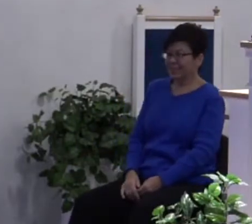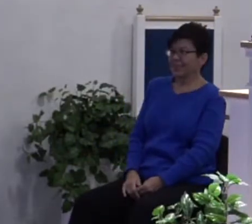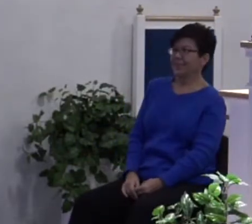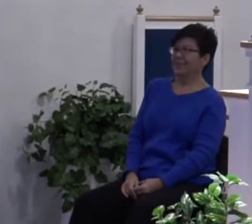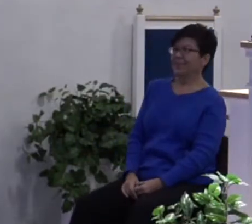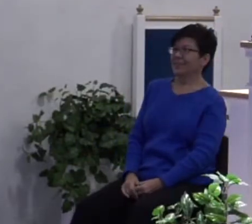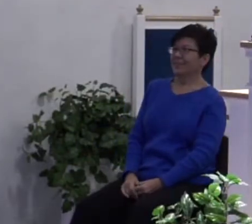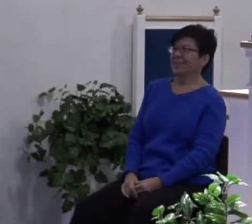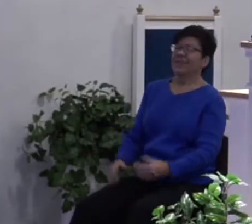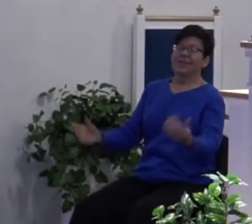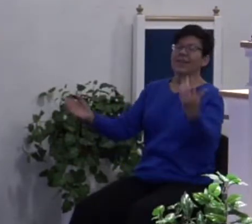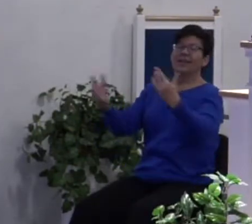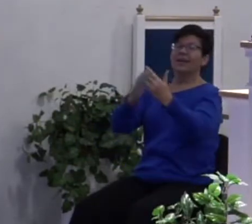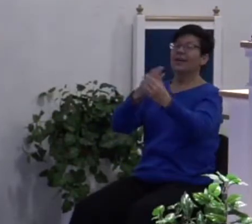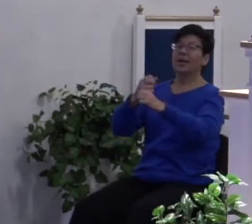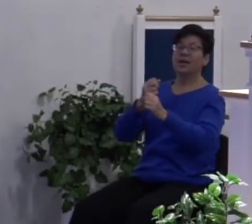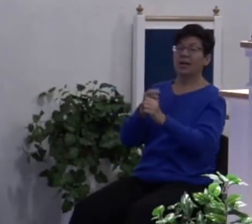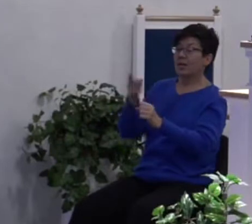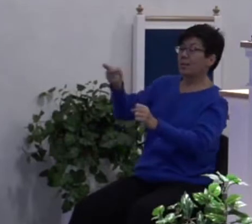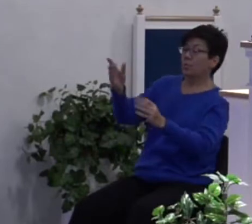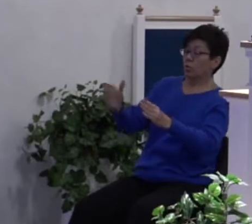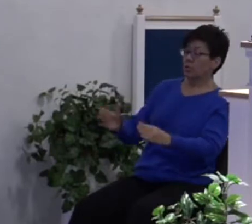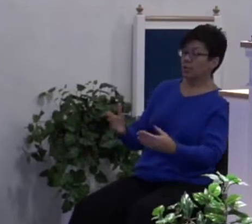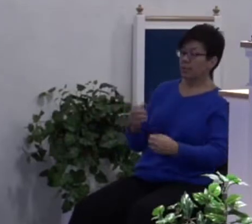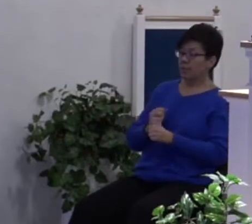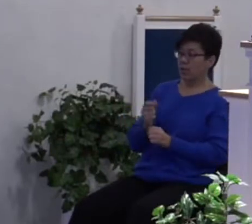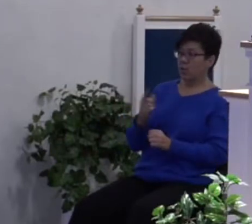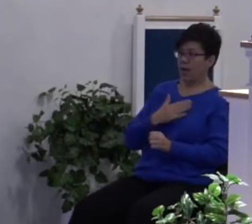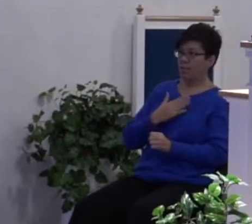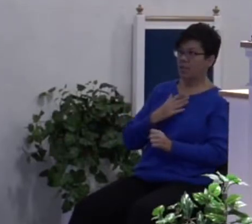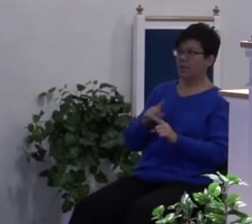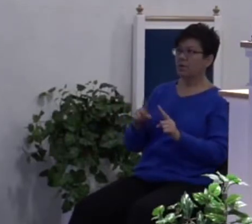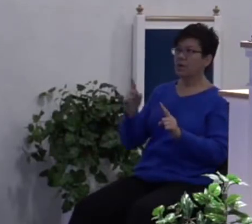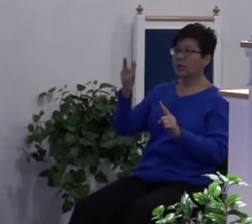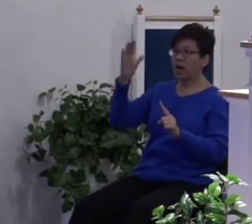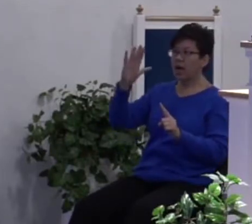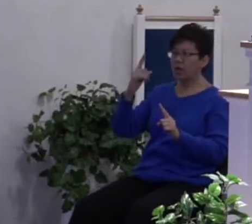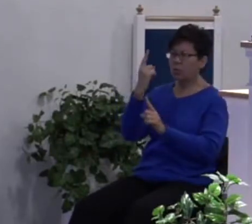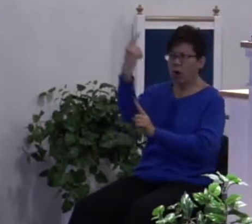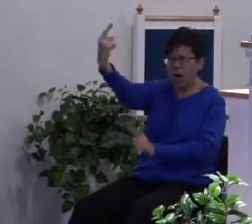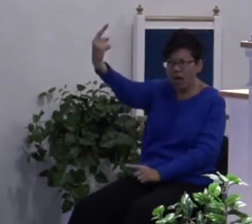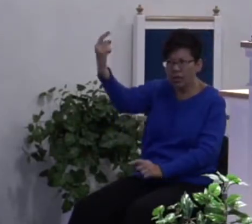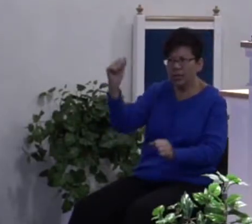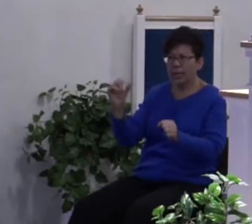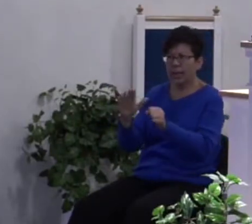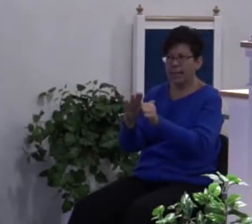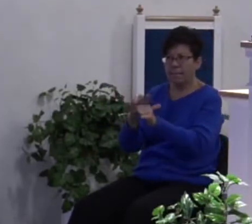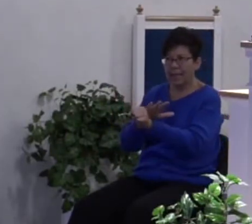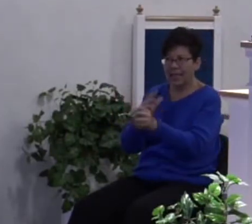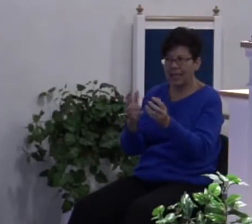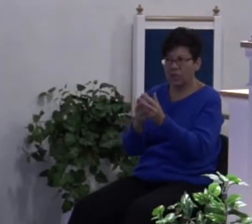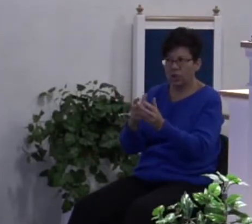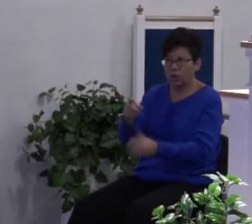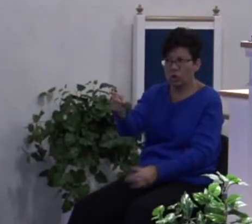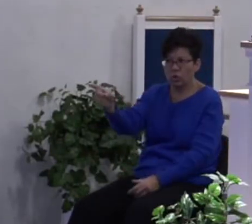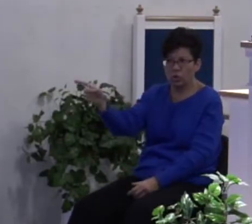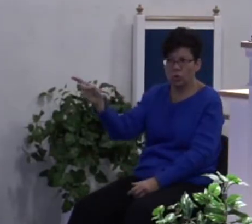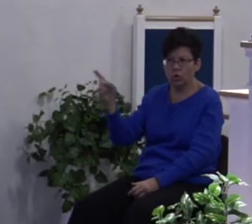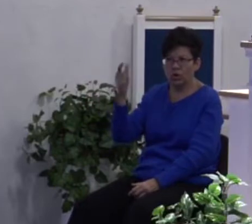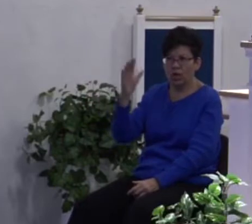They might make you happy but only God can complete you. Only God can fill the gaps that